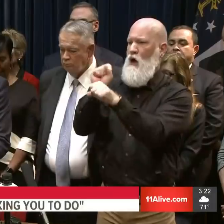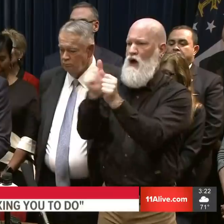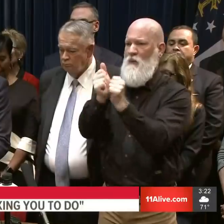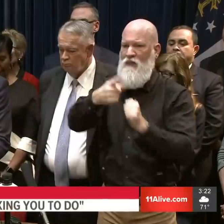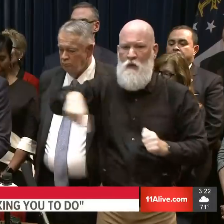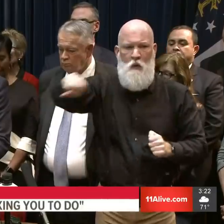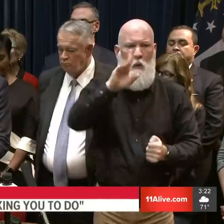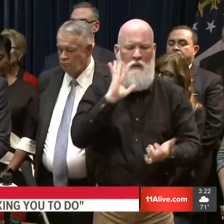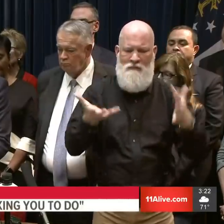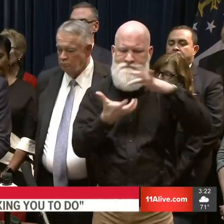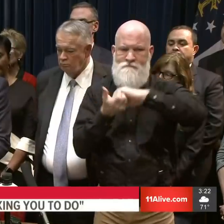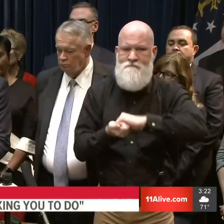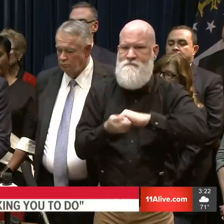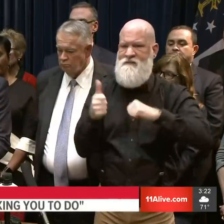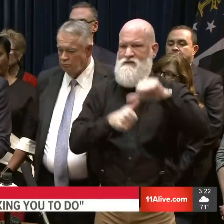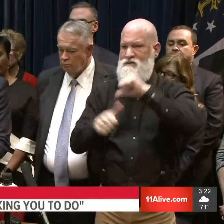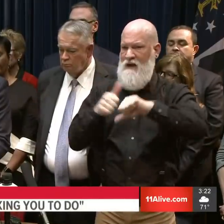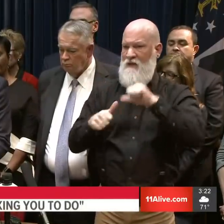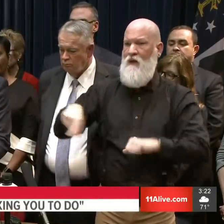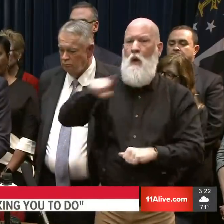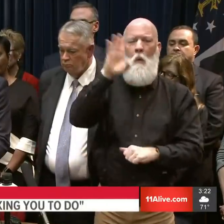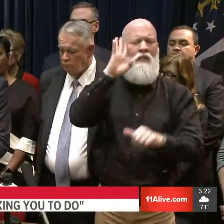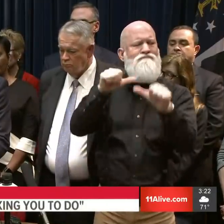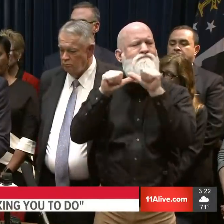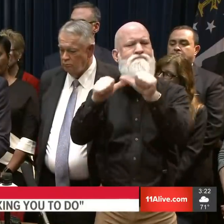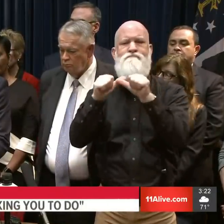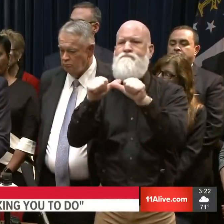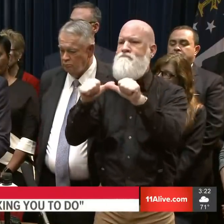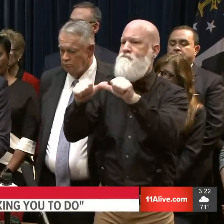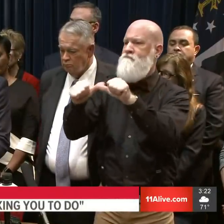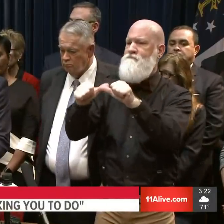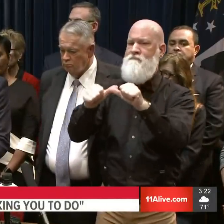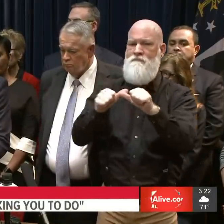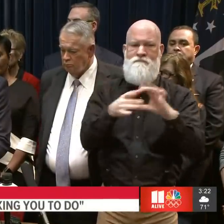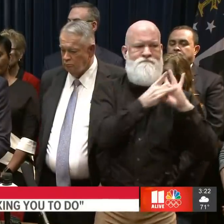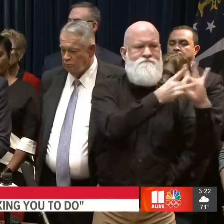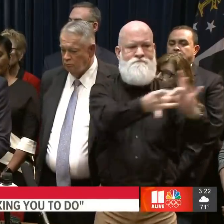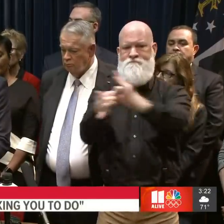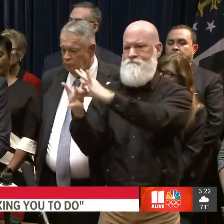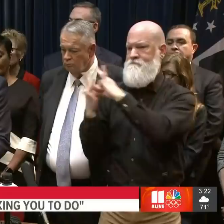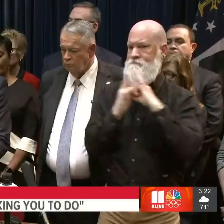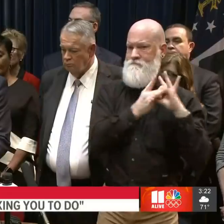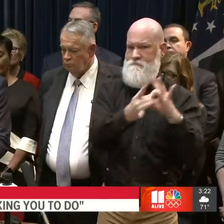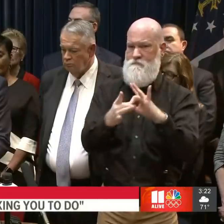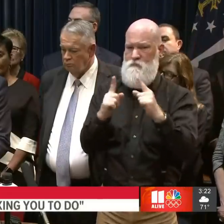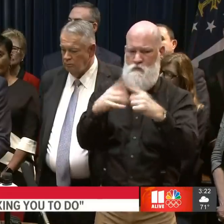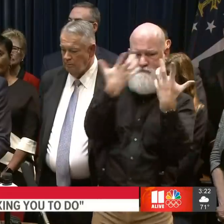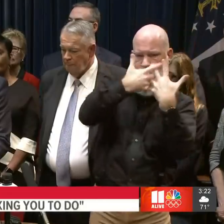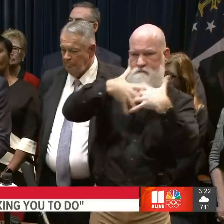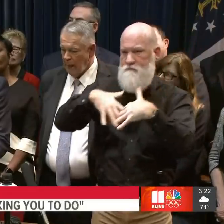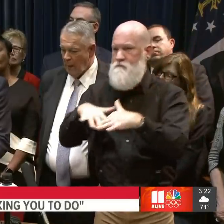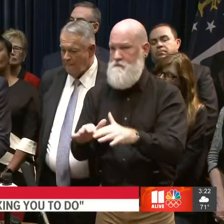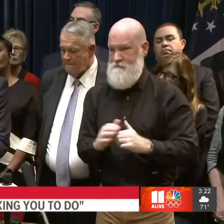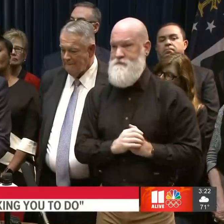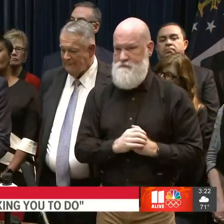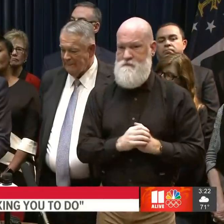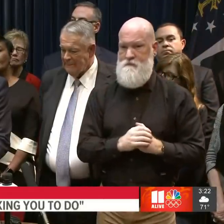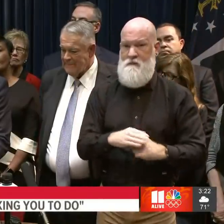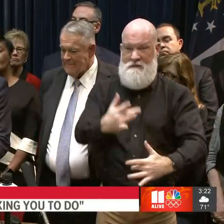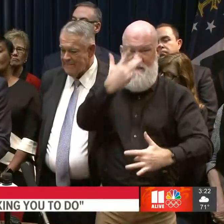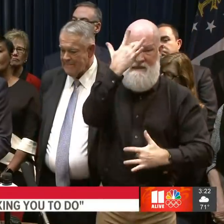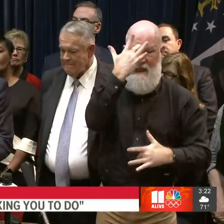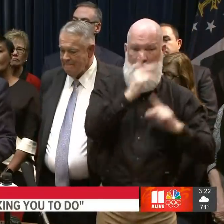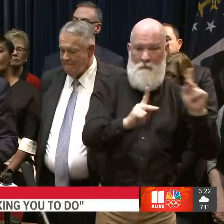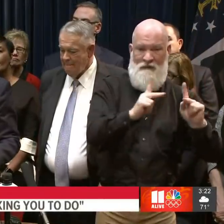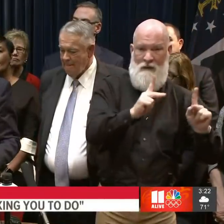continue, as we are here today, to be united. They need our support and we will continue to stay in this